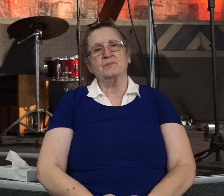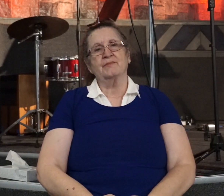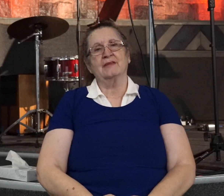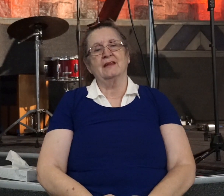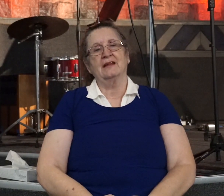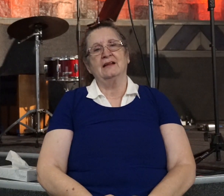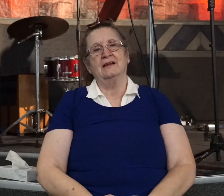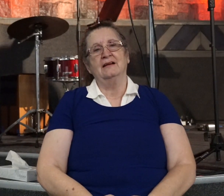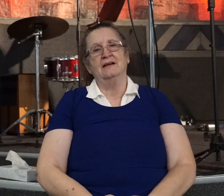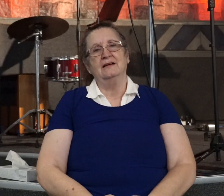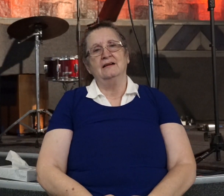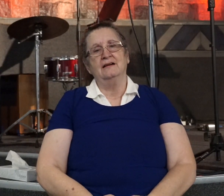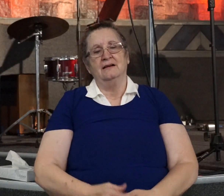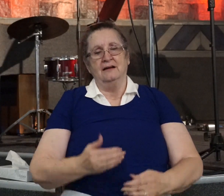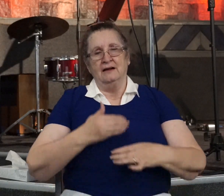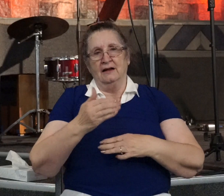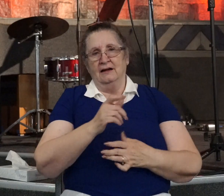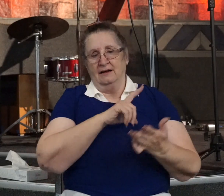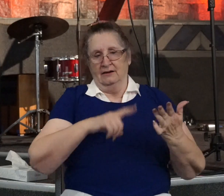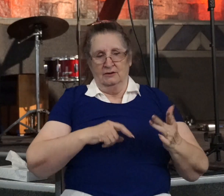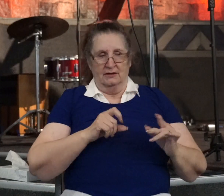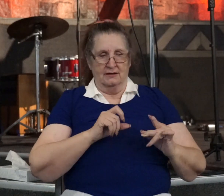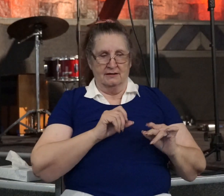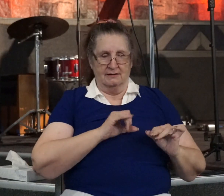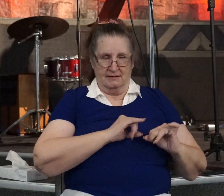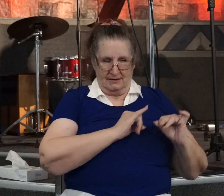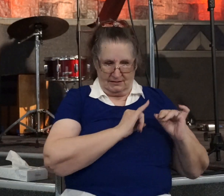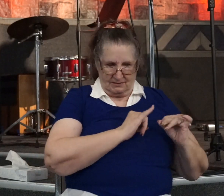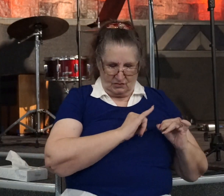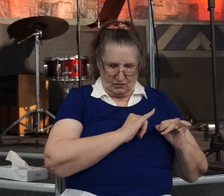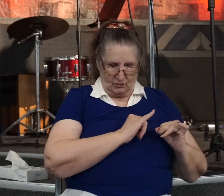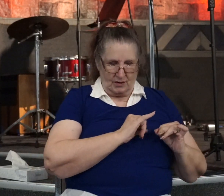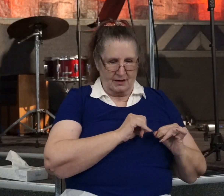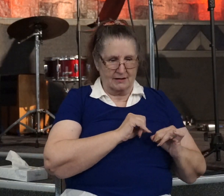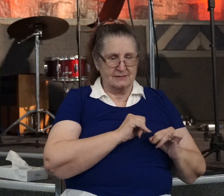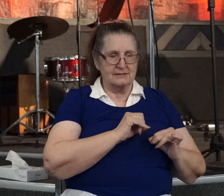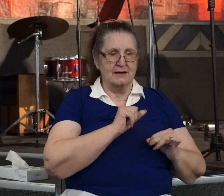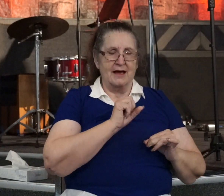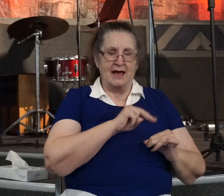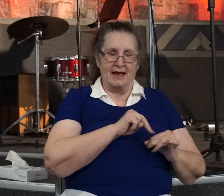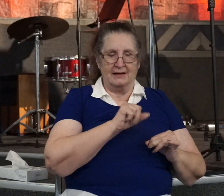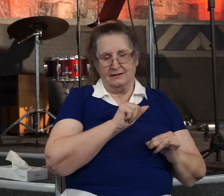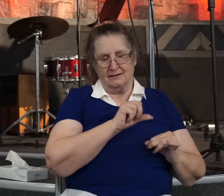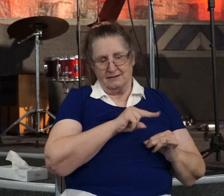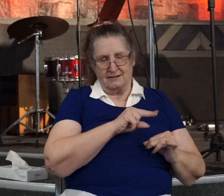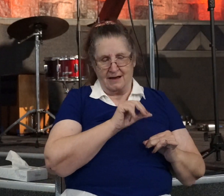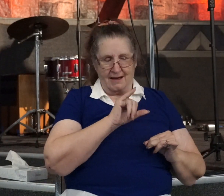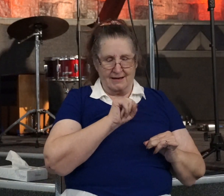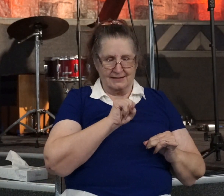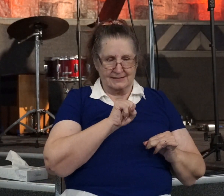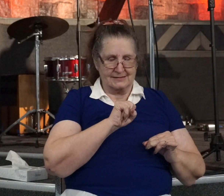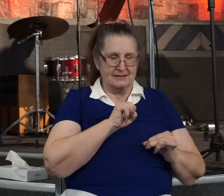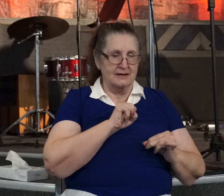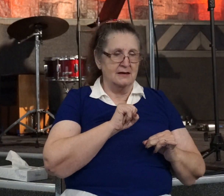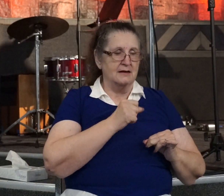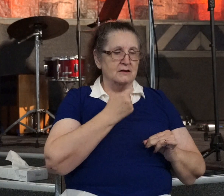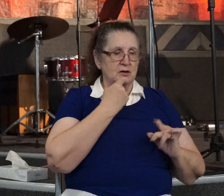And so after the Lord instructs Ananias to go pray for Saul, we read in verse 13, then Ananias answered, Lord,